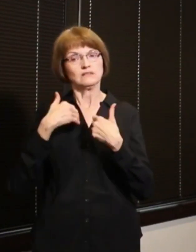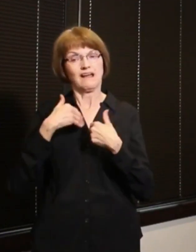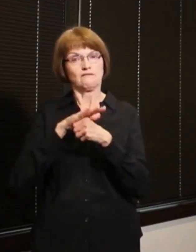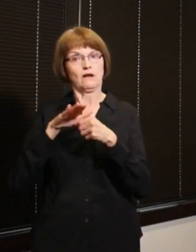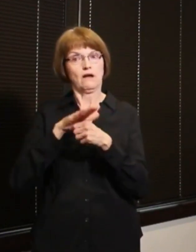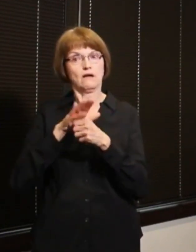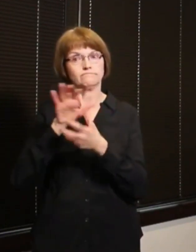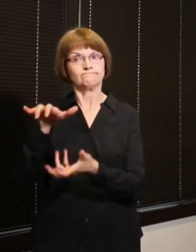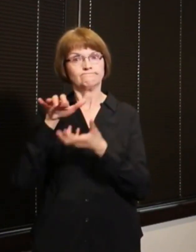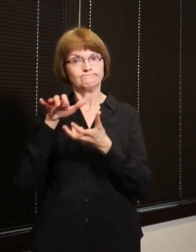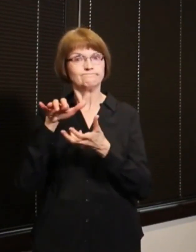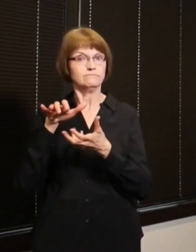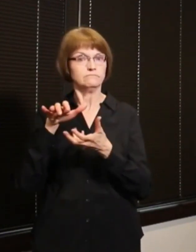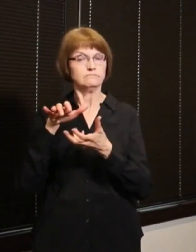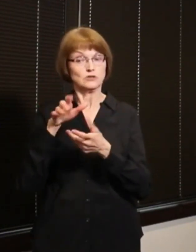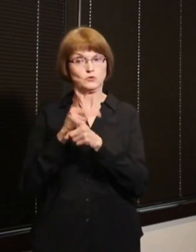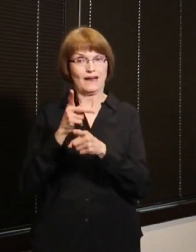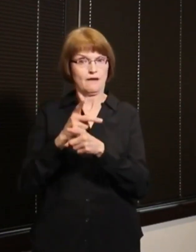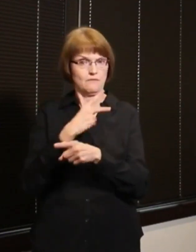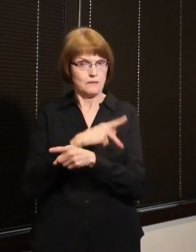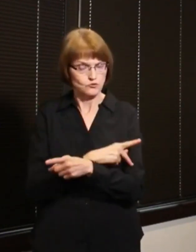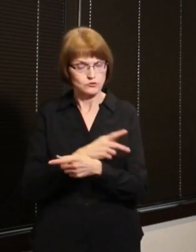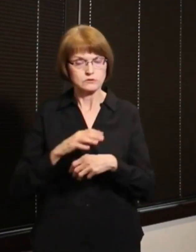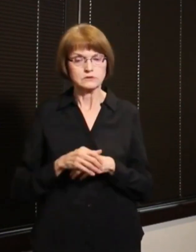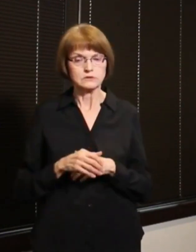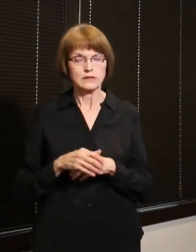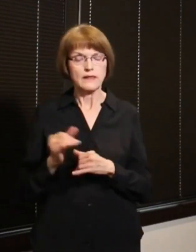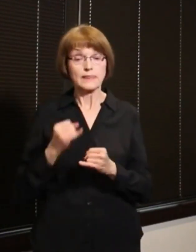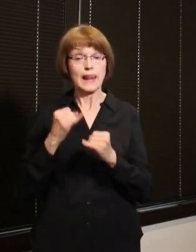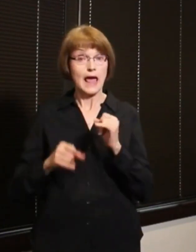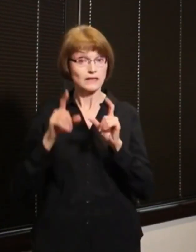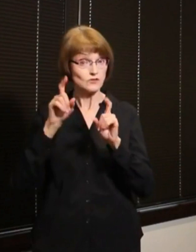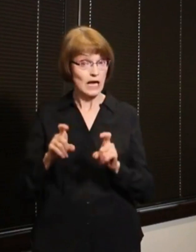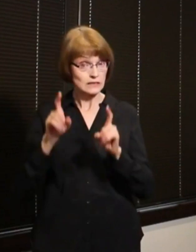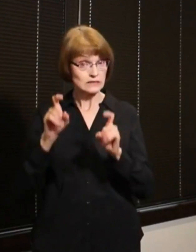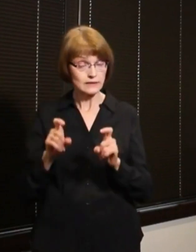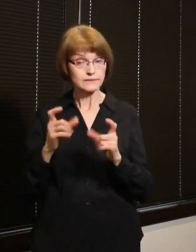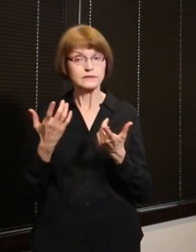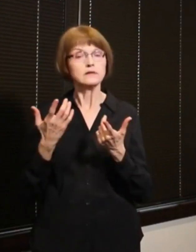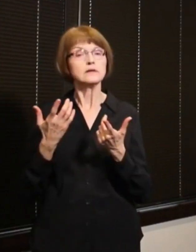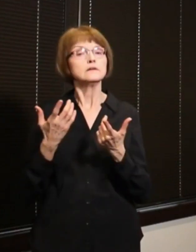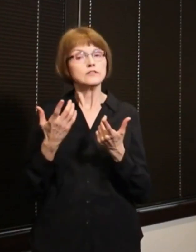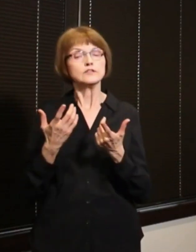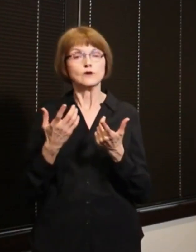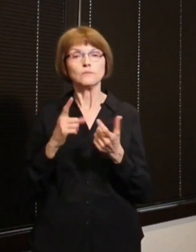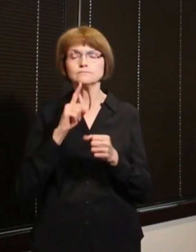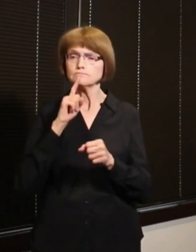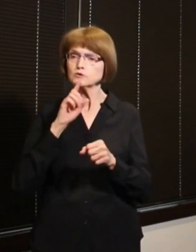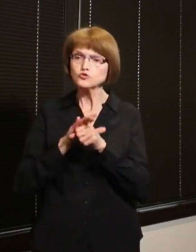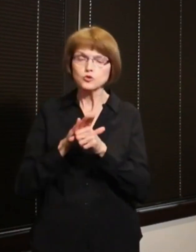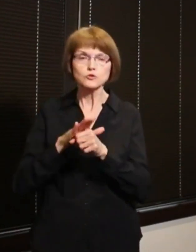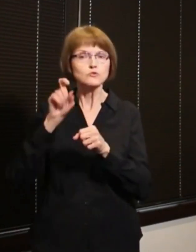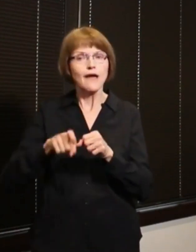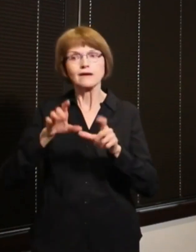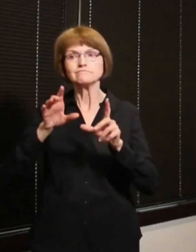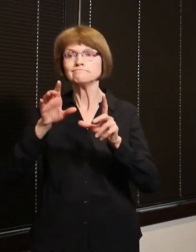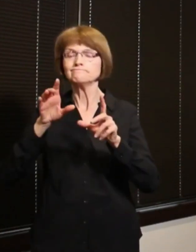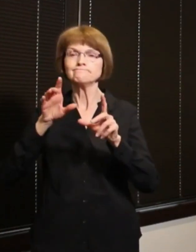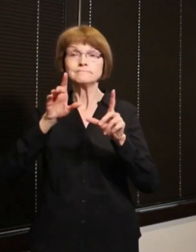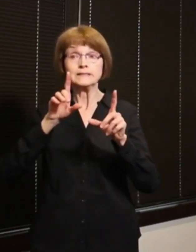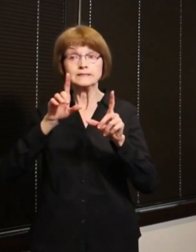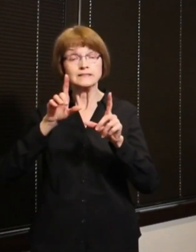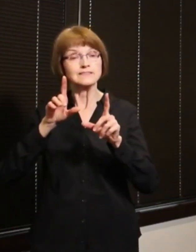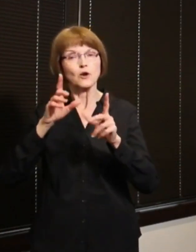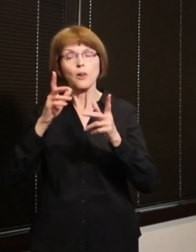to take care of all of those and then lastly on the on the testing front you want to make sure that you're able to test people as well that are coming in